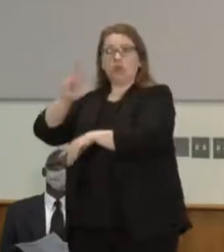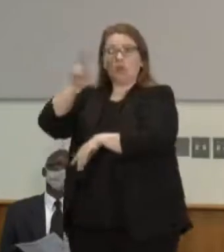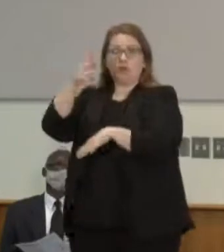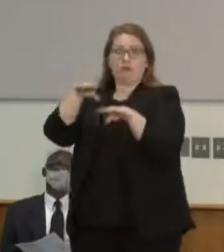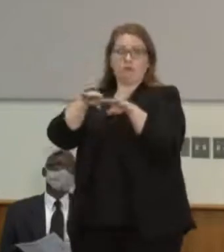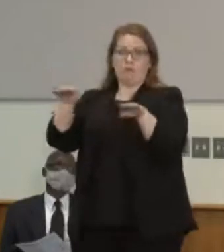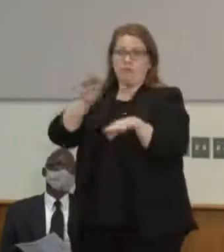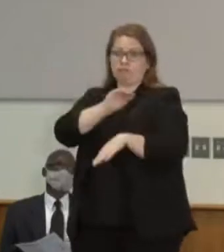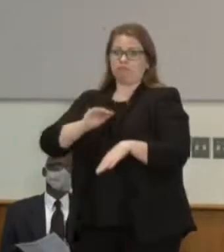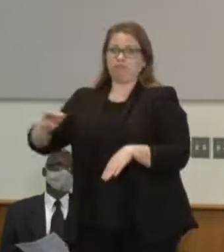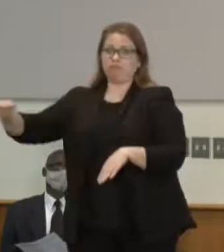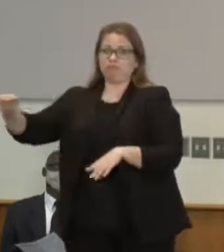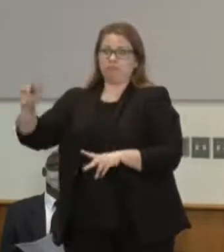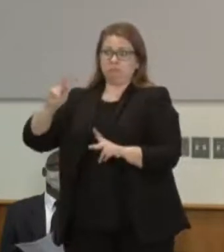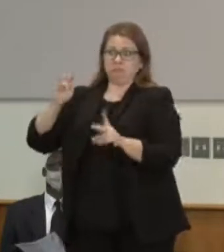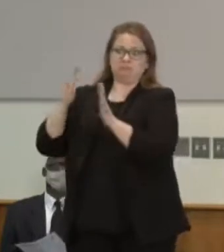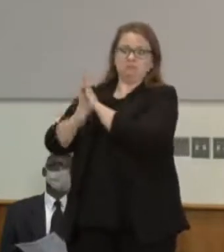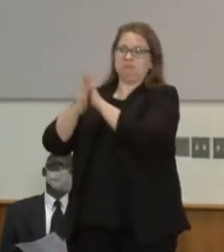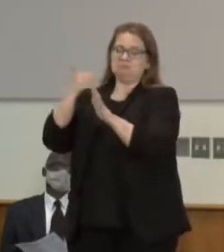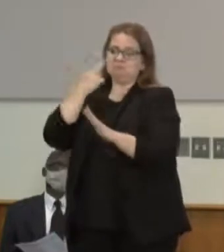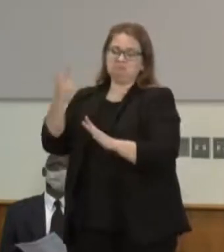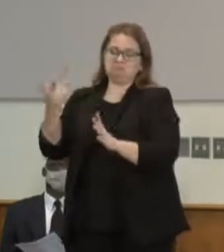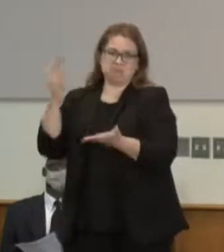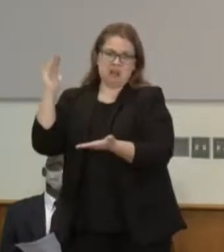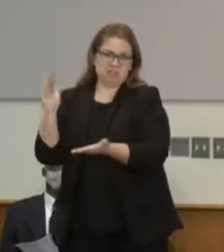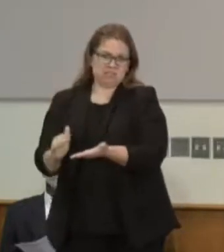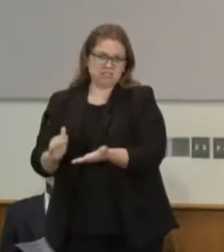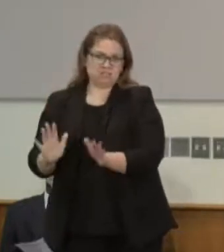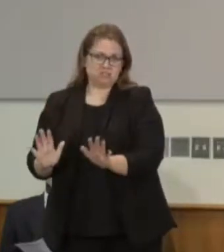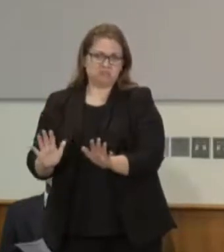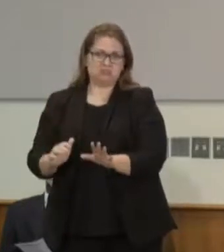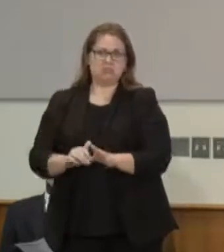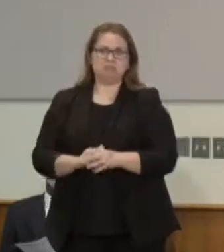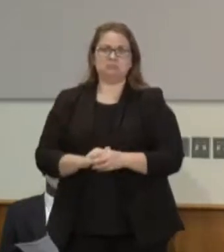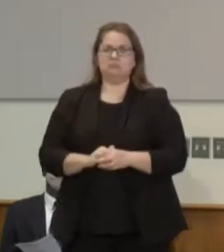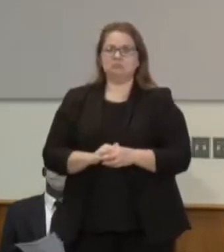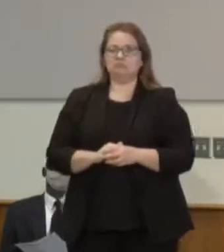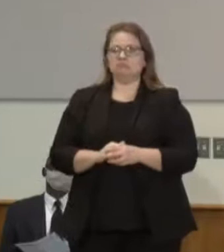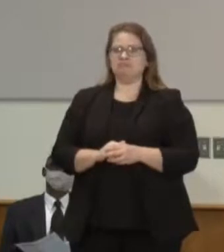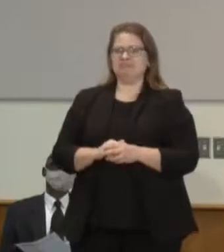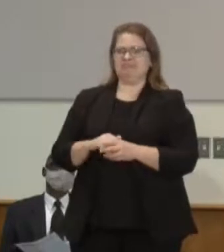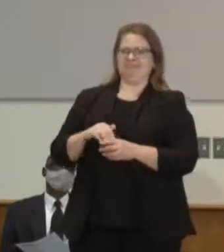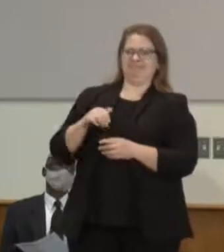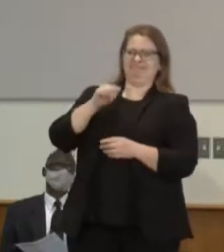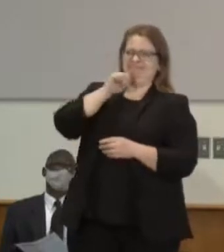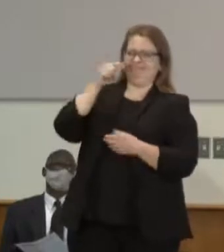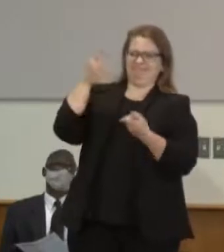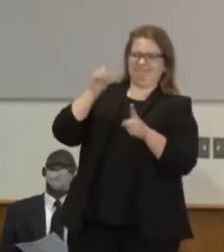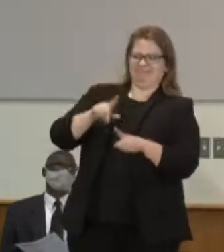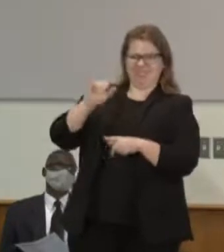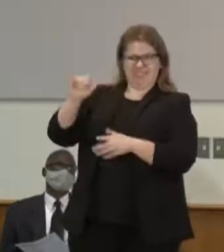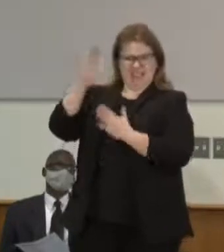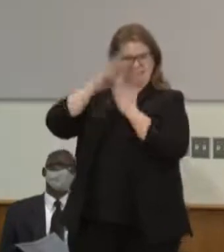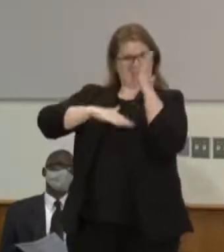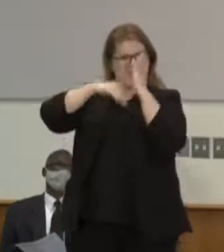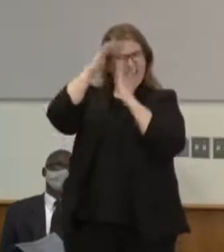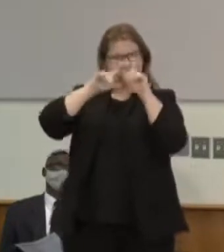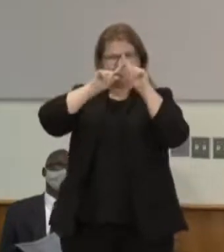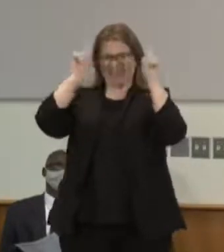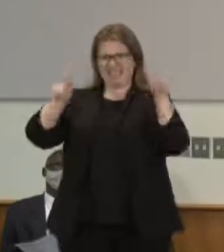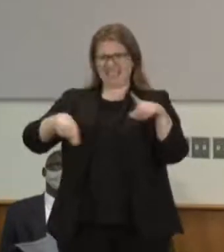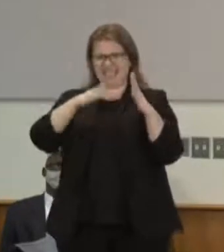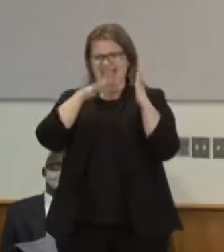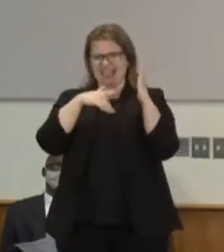of that artwork which was necessary because not everyone agreed with the depictions in those paintings myself